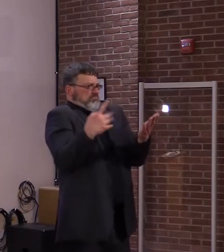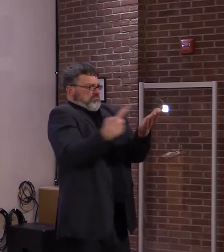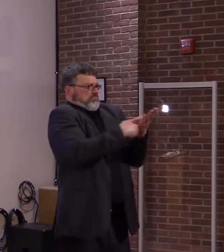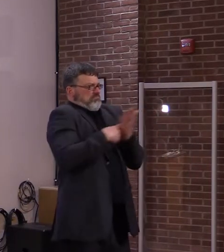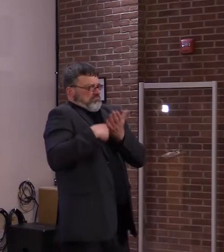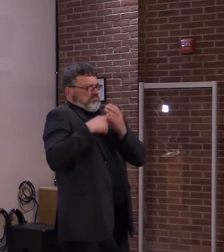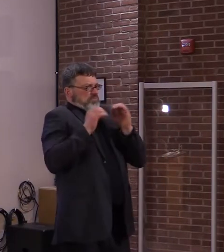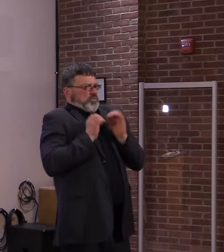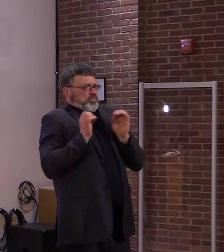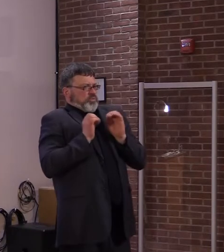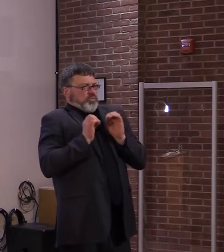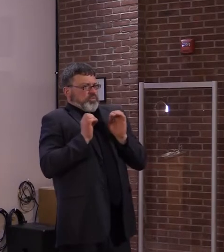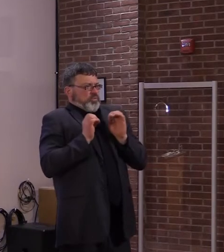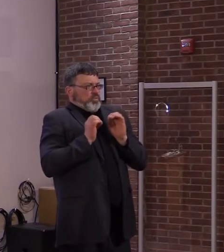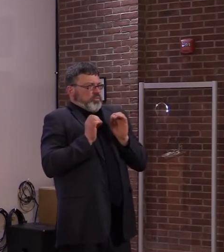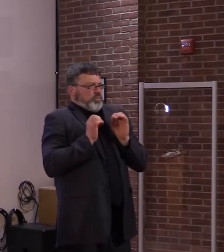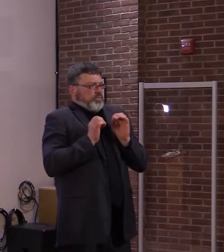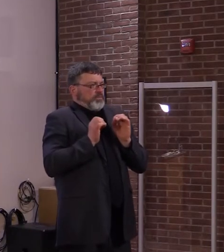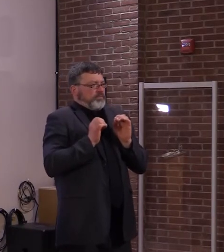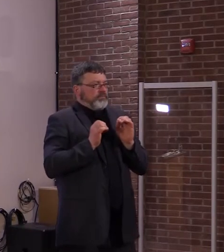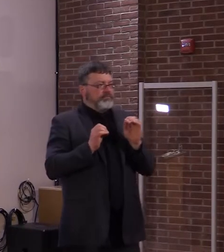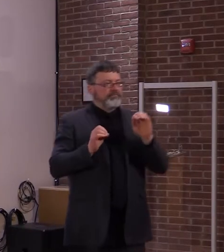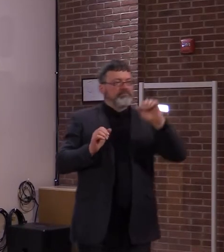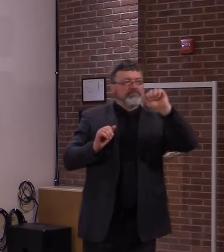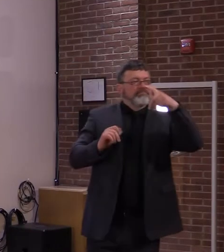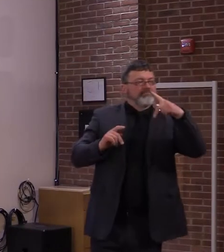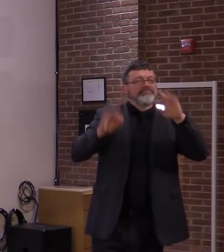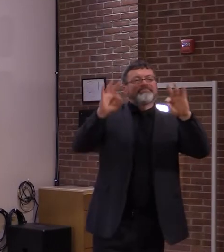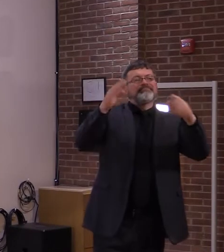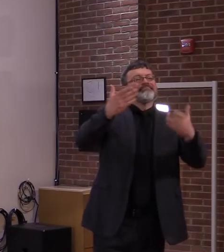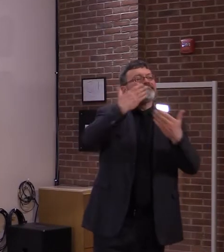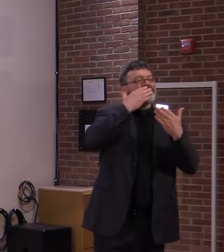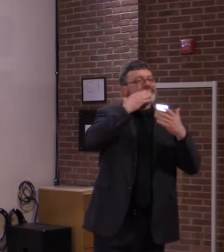Okay, great, thank you, those are my questions.